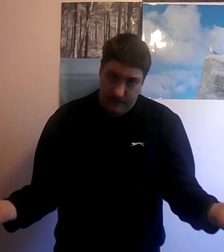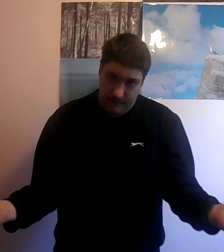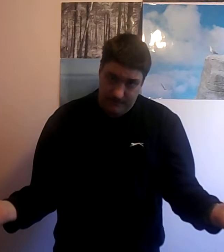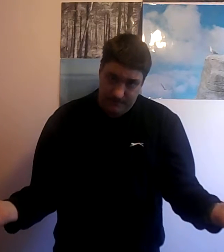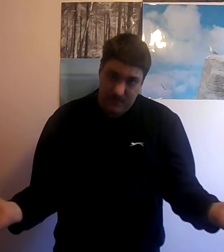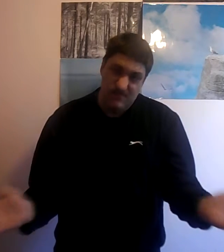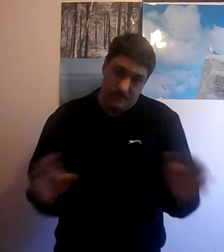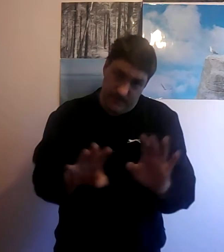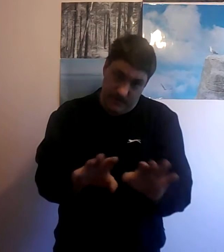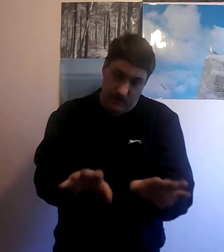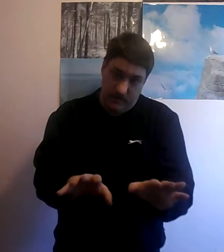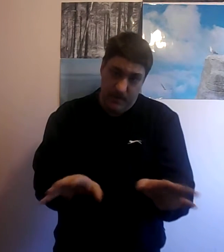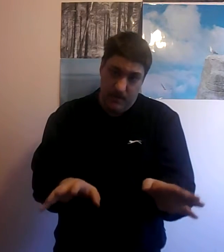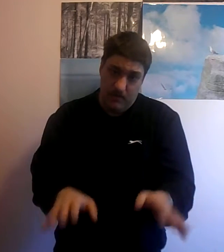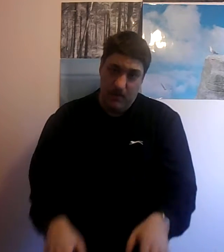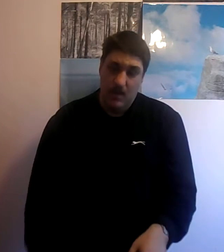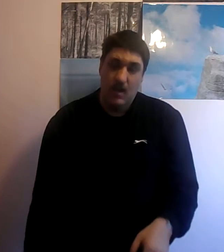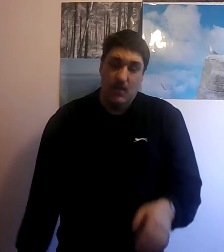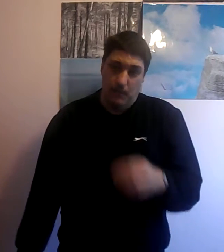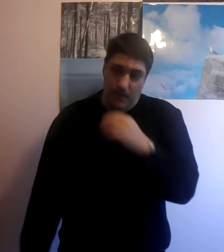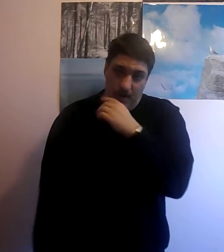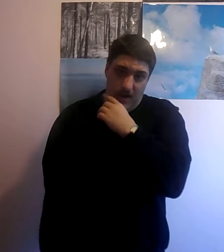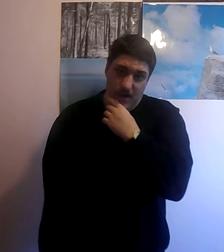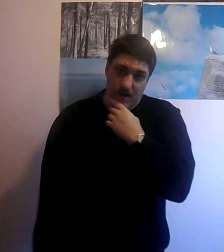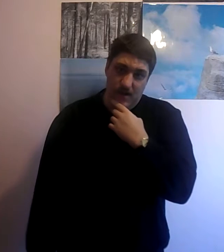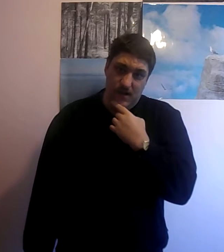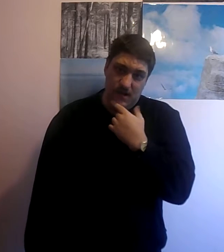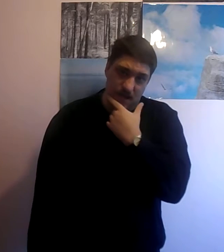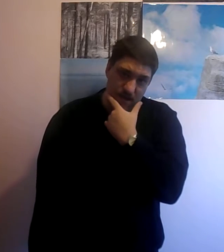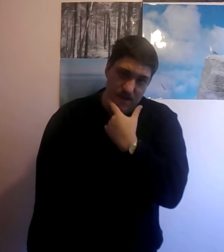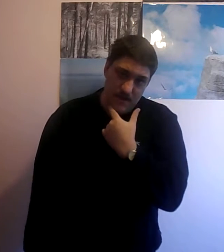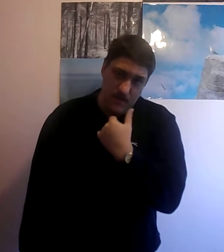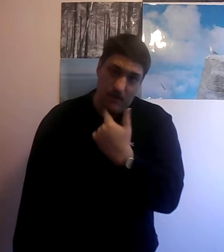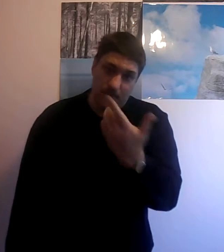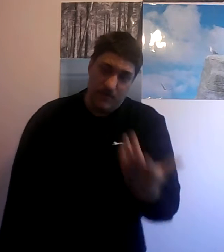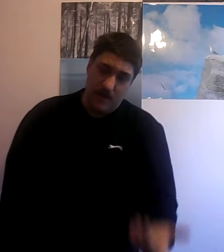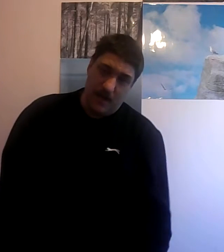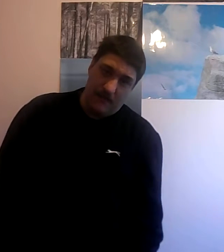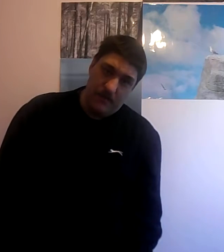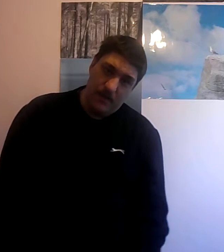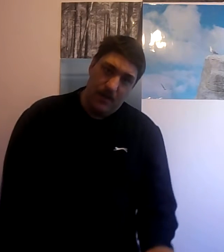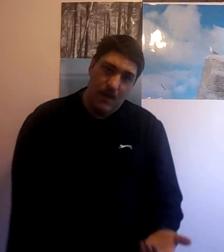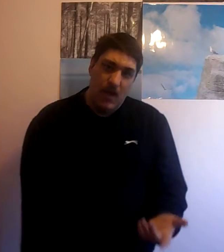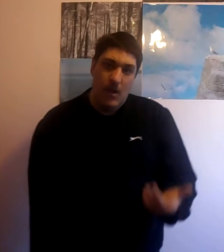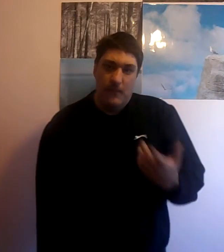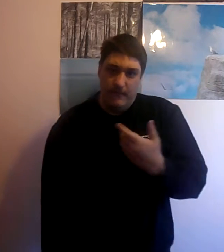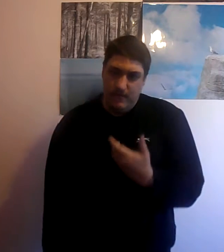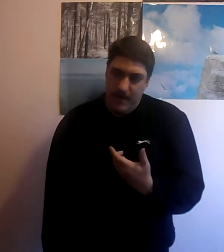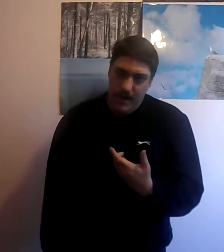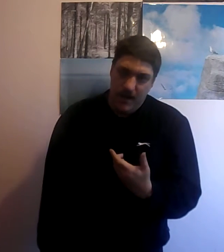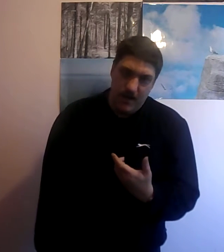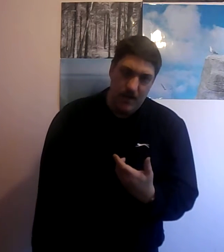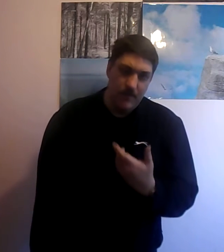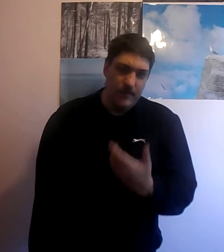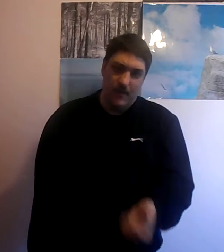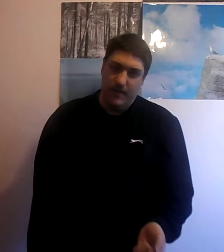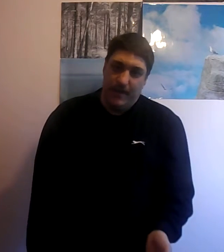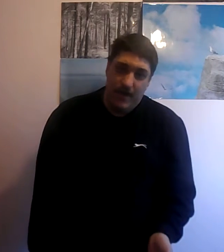not difficult I know but you obviously have but for me the Zelda games